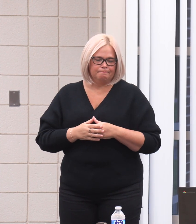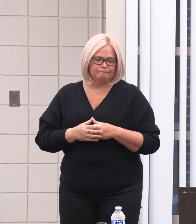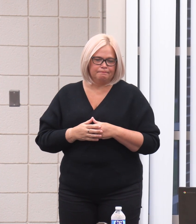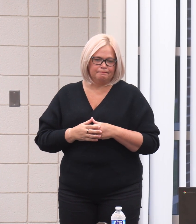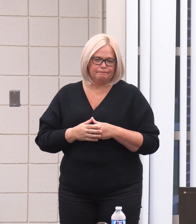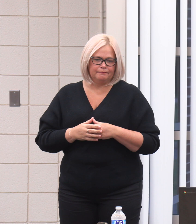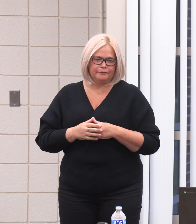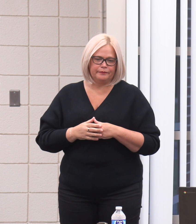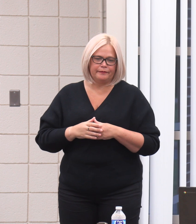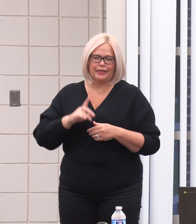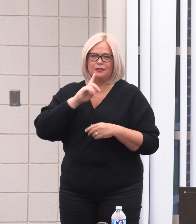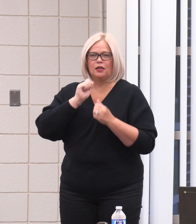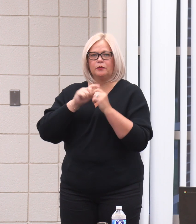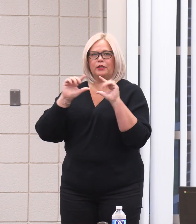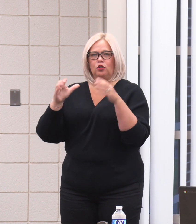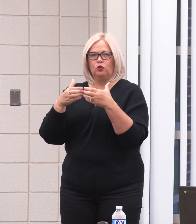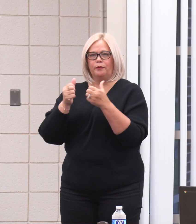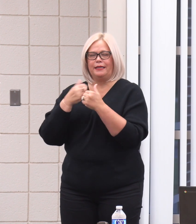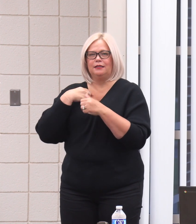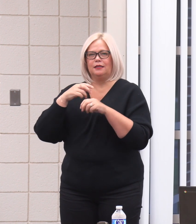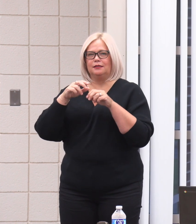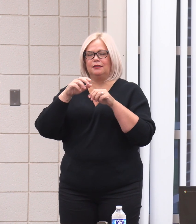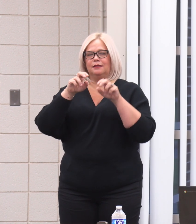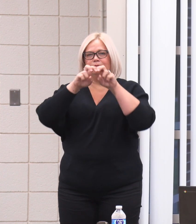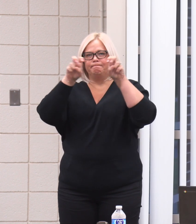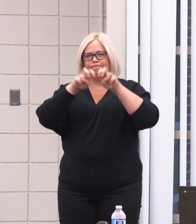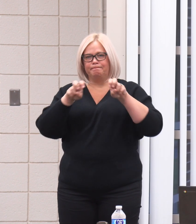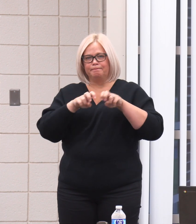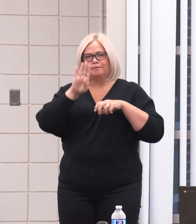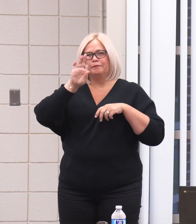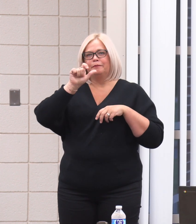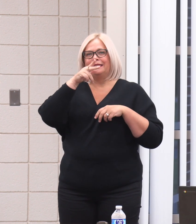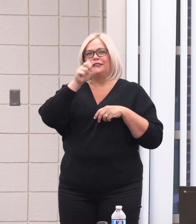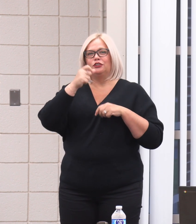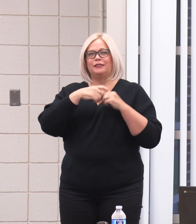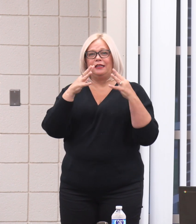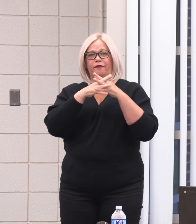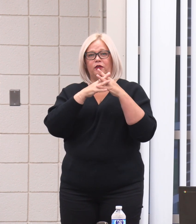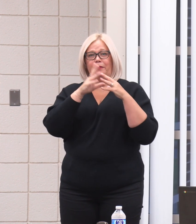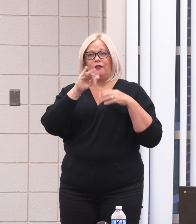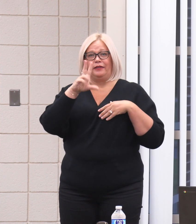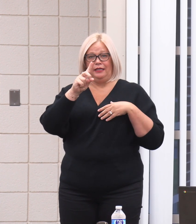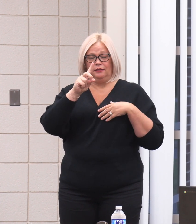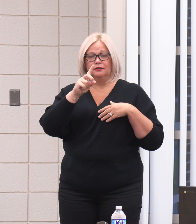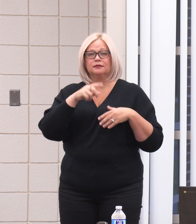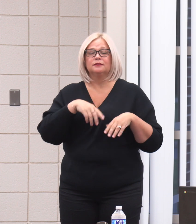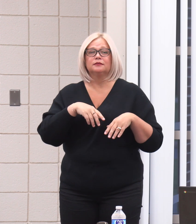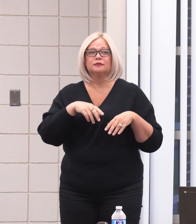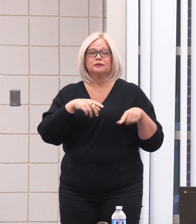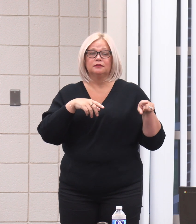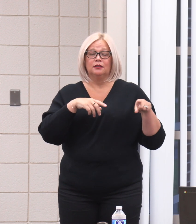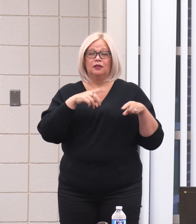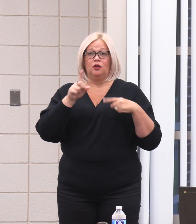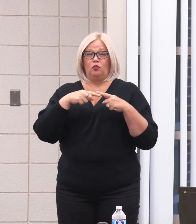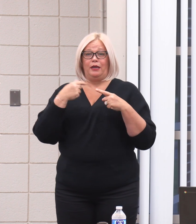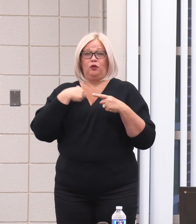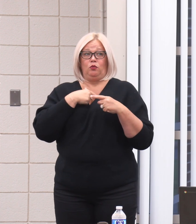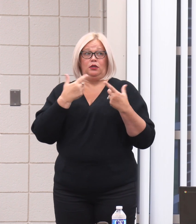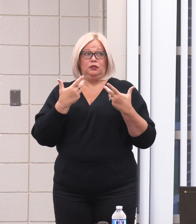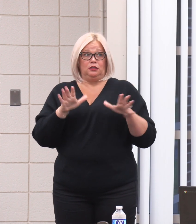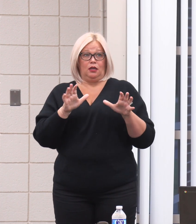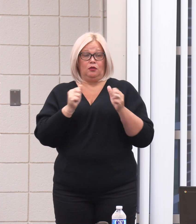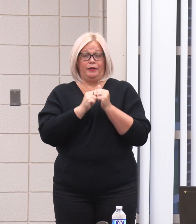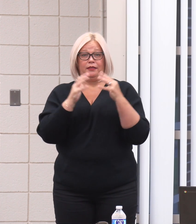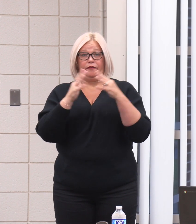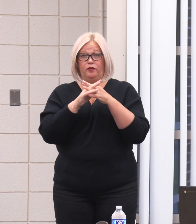Talk with the group that's doing our bleachers out there at the football field. They are slated to start at that. As soon as we are done with the year